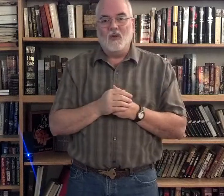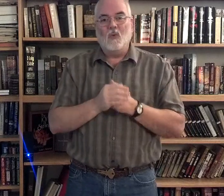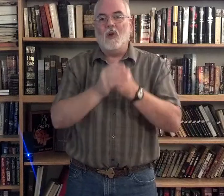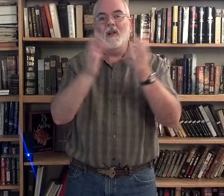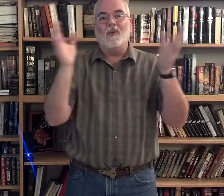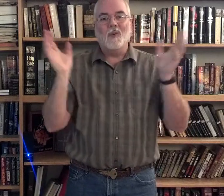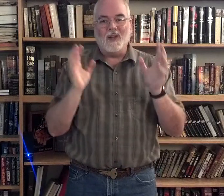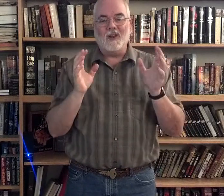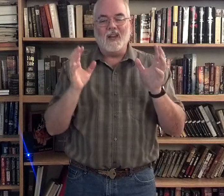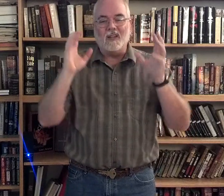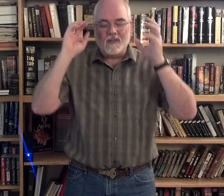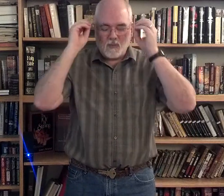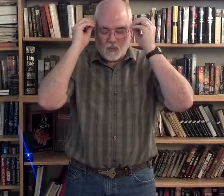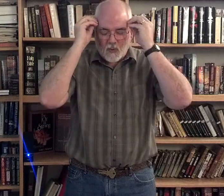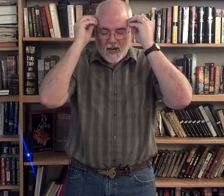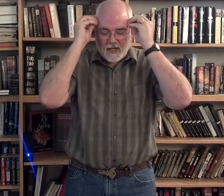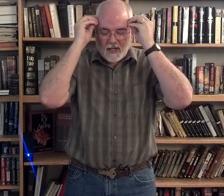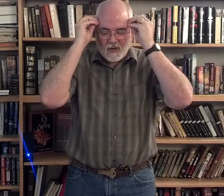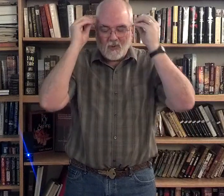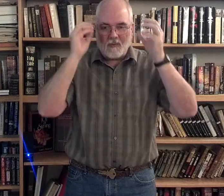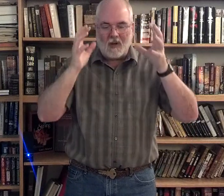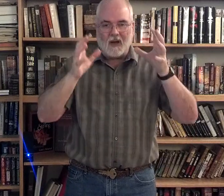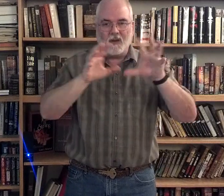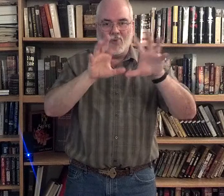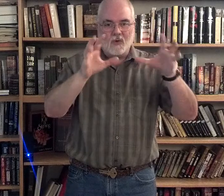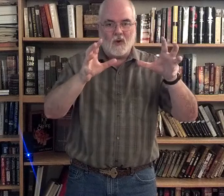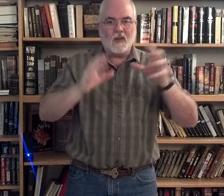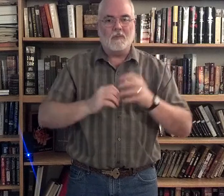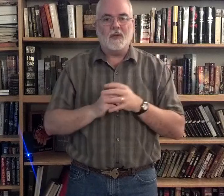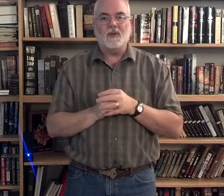Whatever way, right in your mind, you're drawing the pictures.